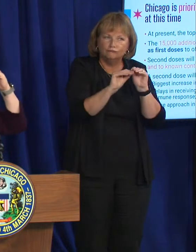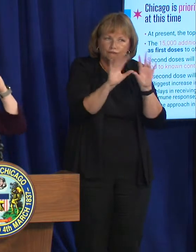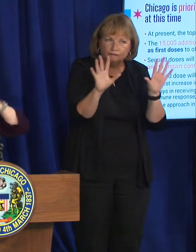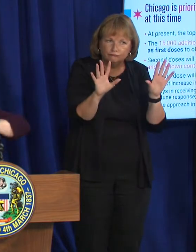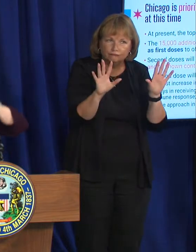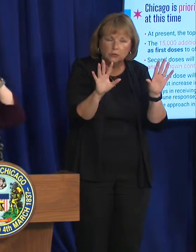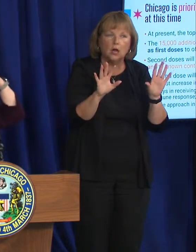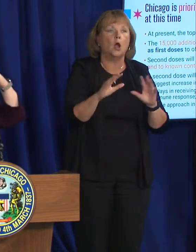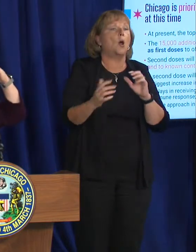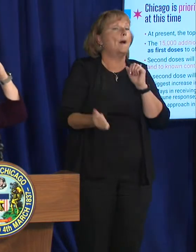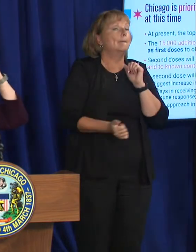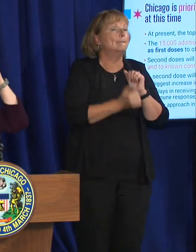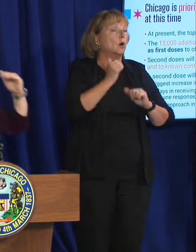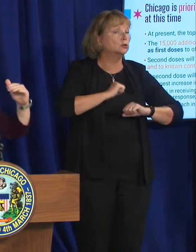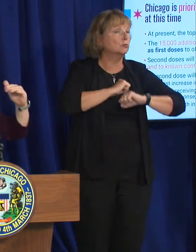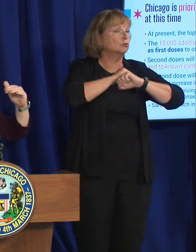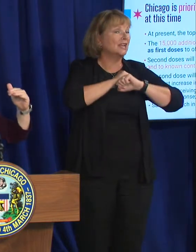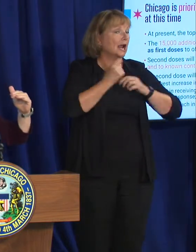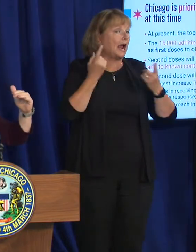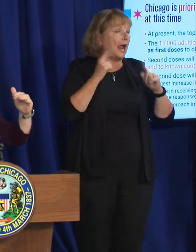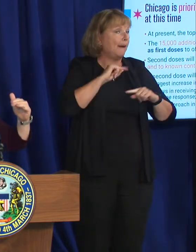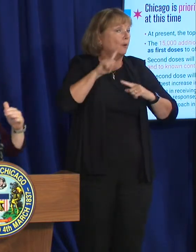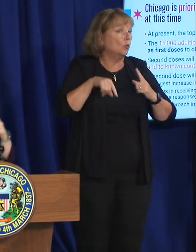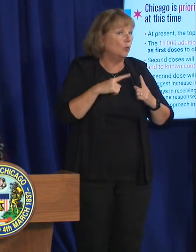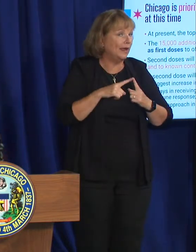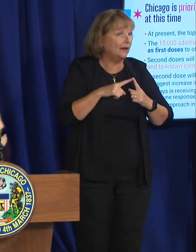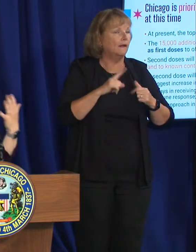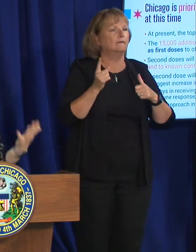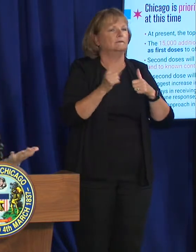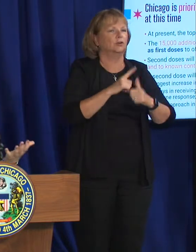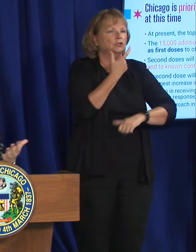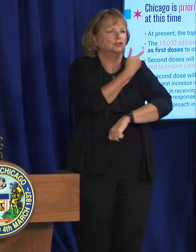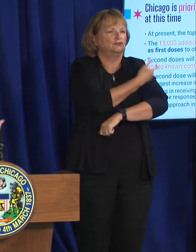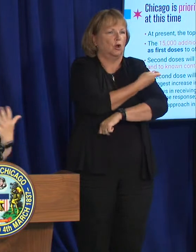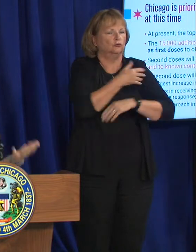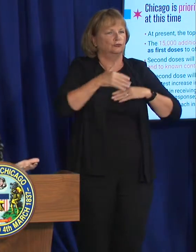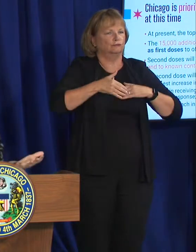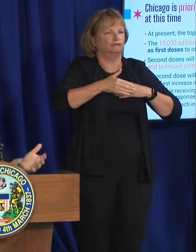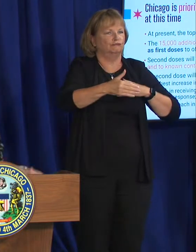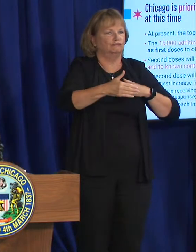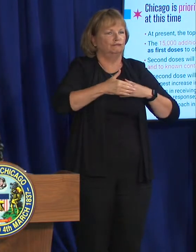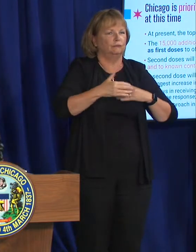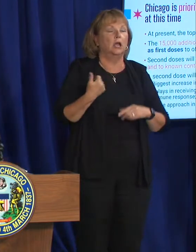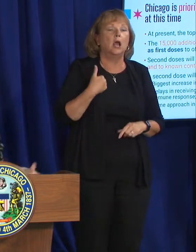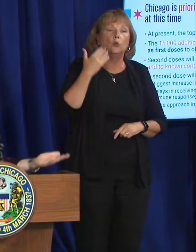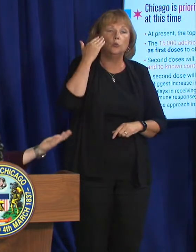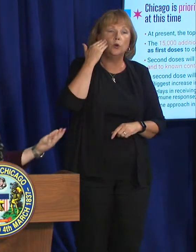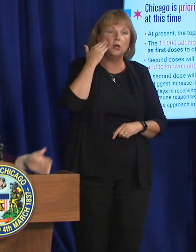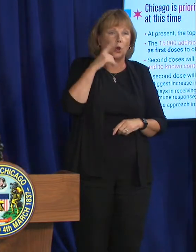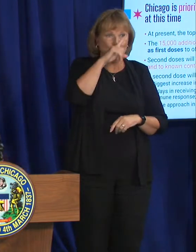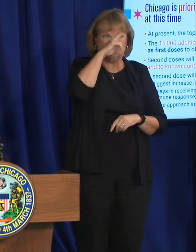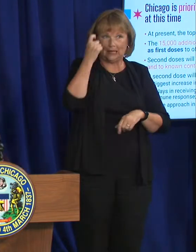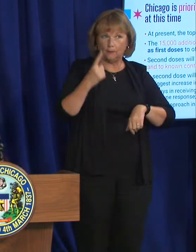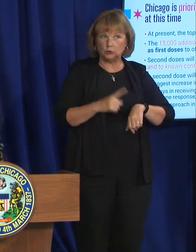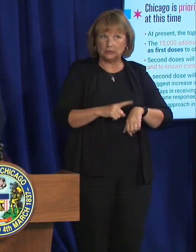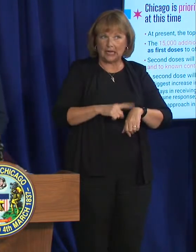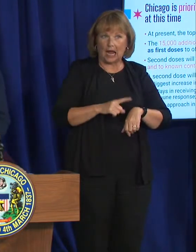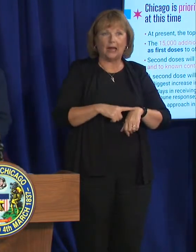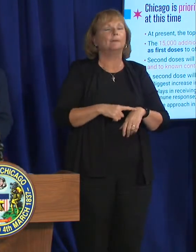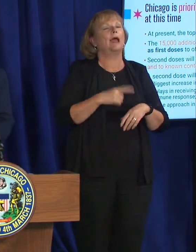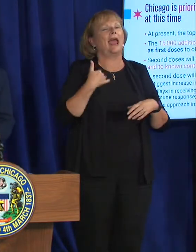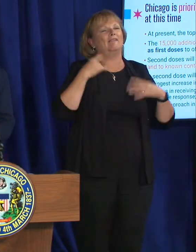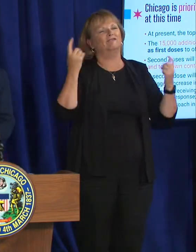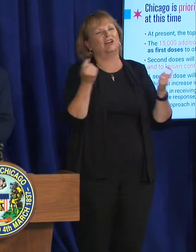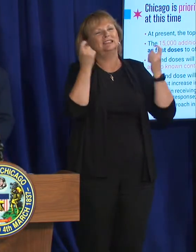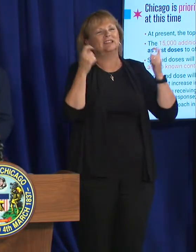highest amount of protection comes after the first dose. And we know that particularly in the summer, we have a lot of